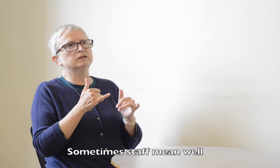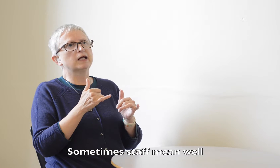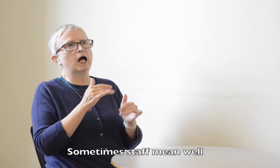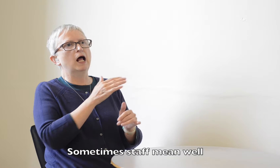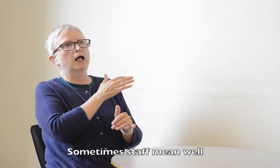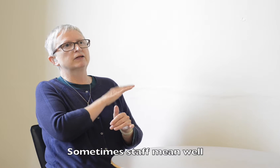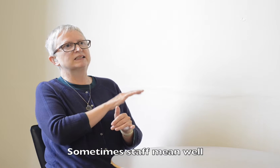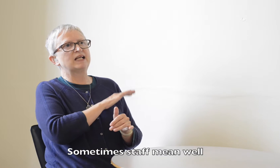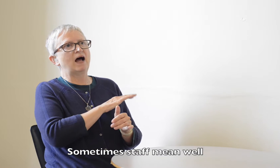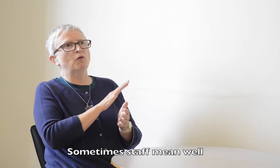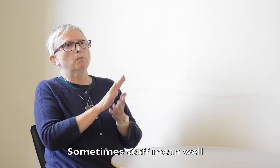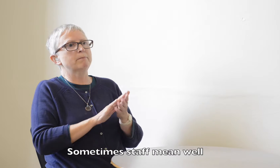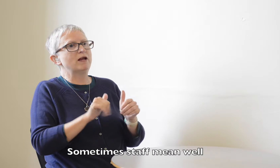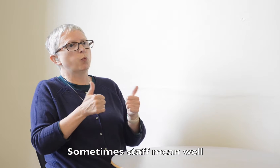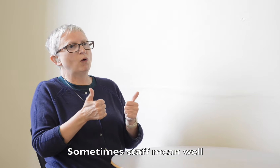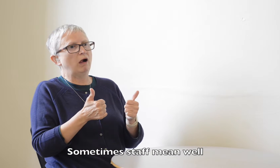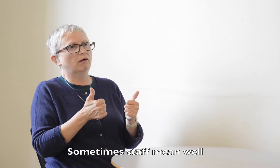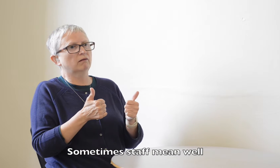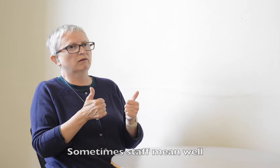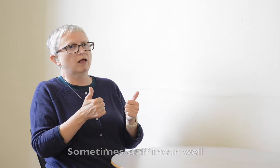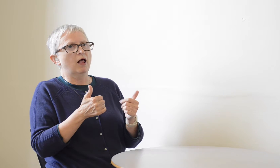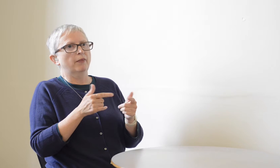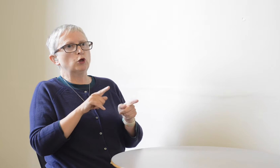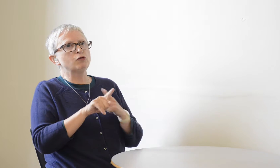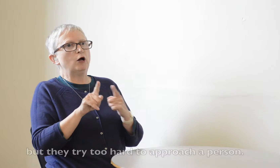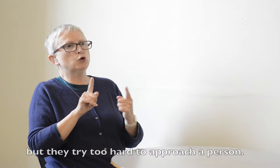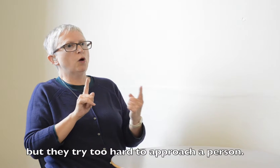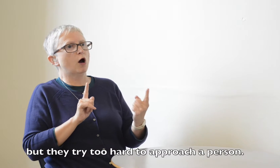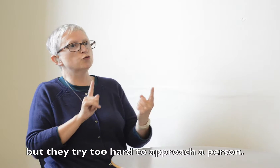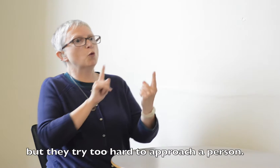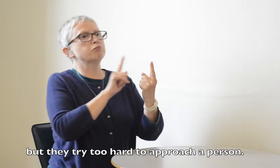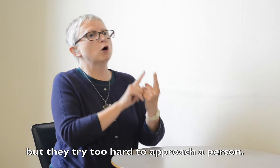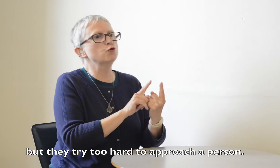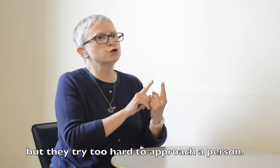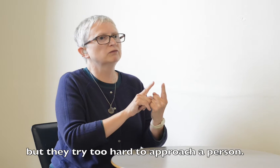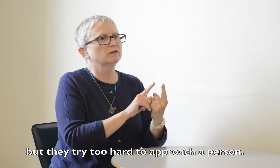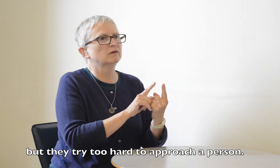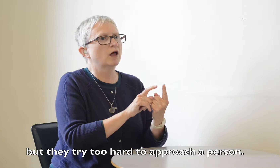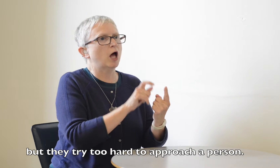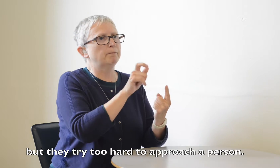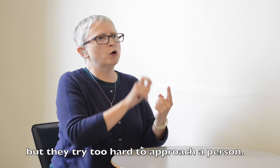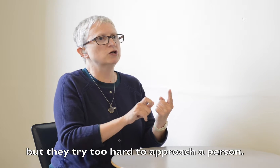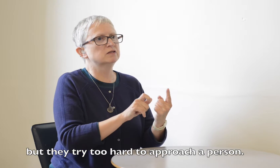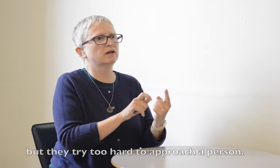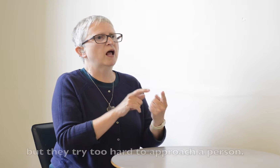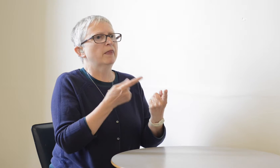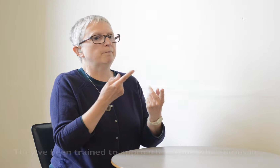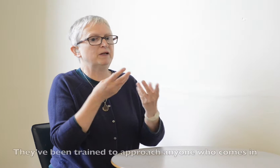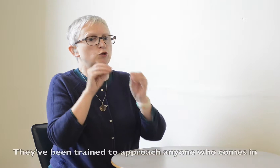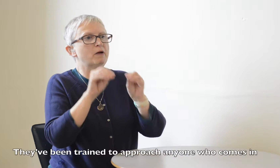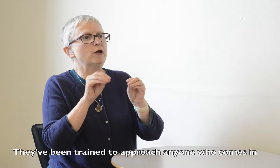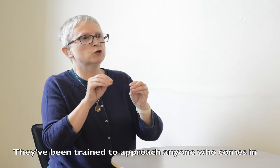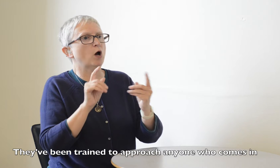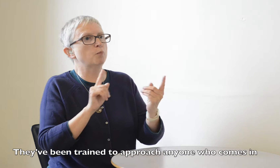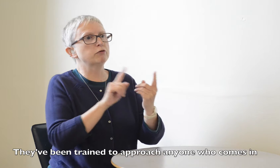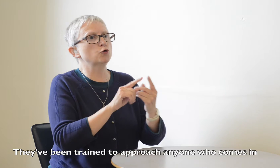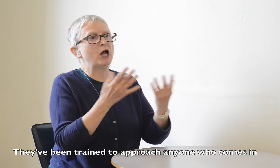Sometimes they're trying to approach, they've been trained to approach